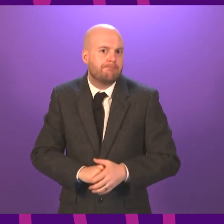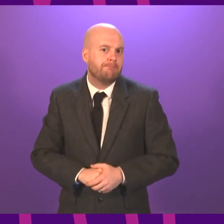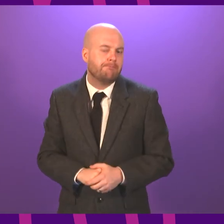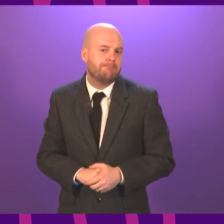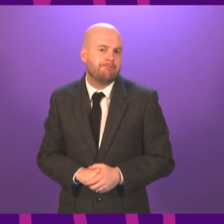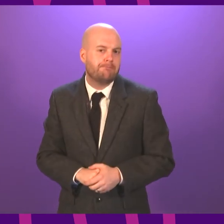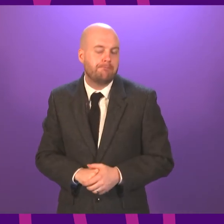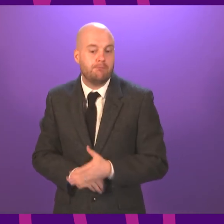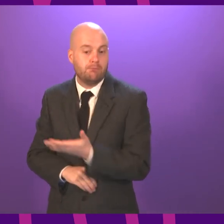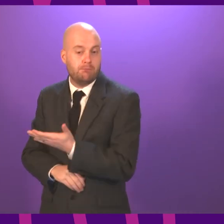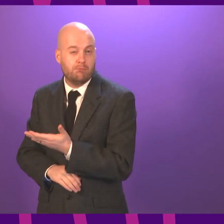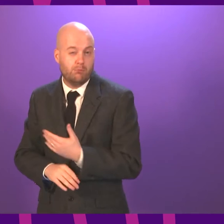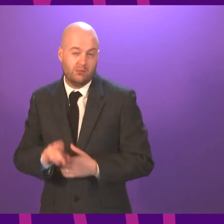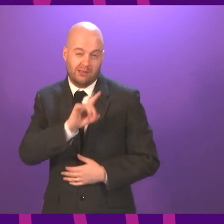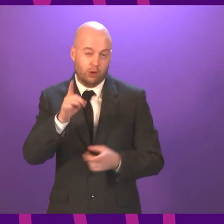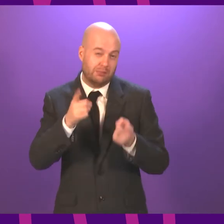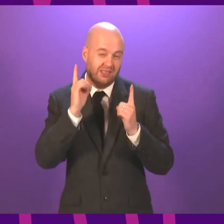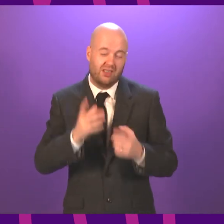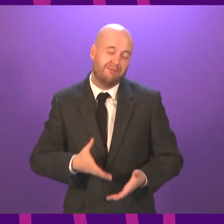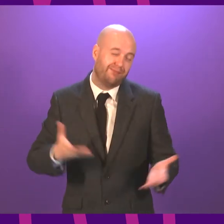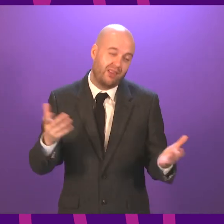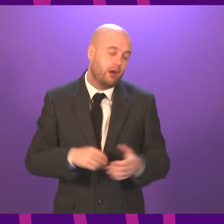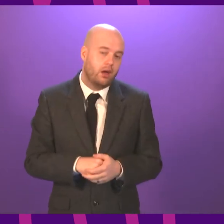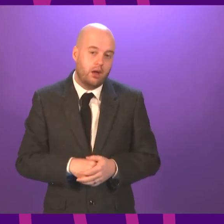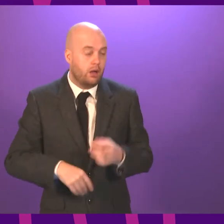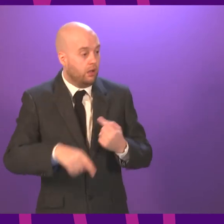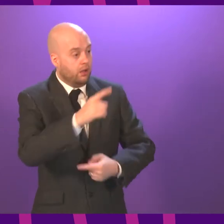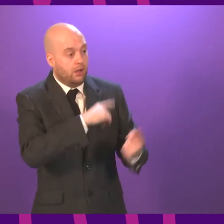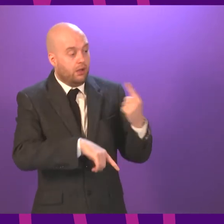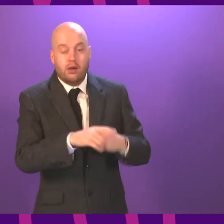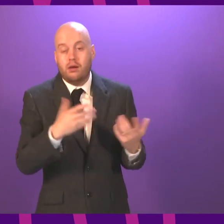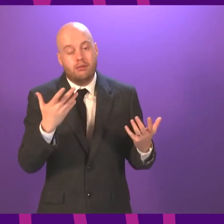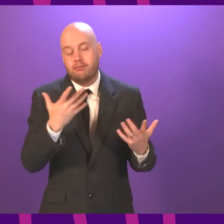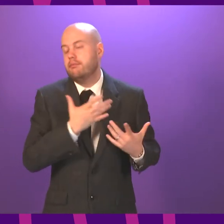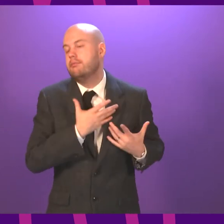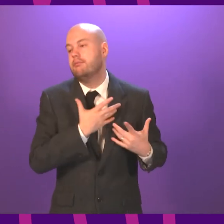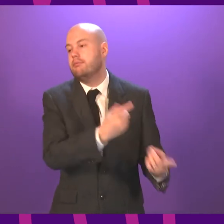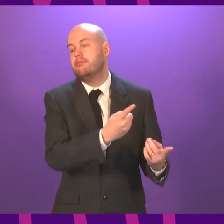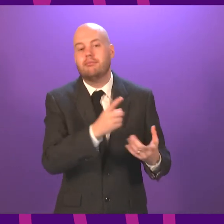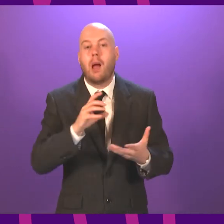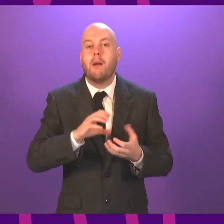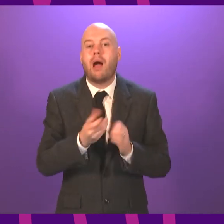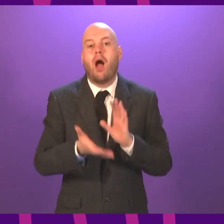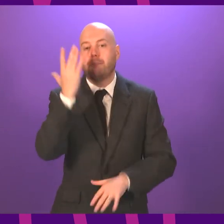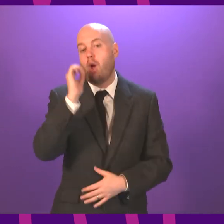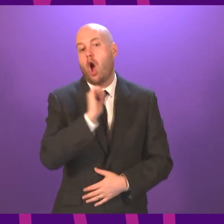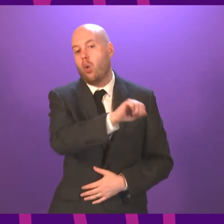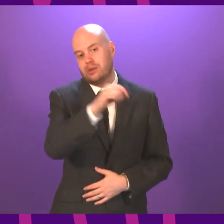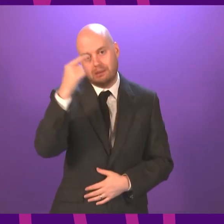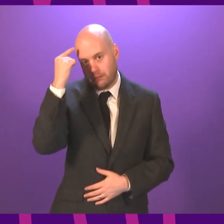People can make up their own minds whether they are hearing from me an inability to face up to mistakes or